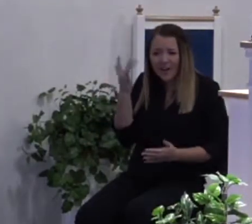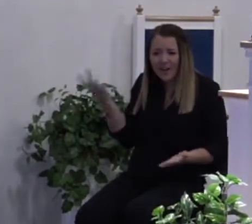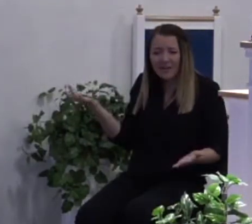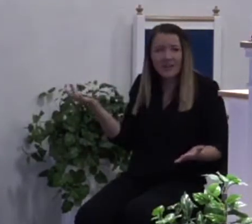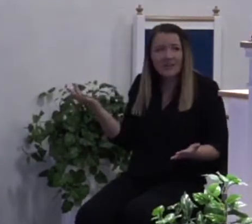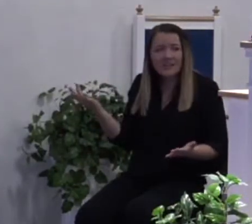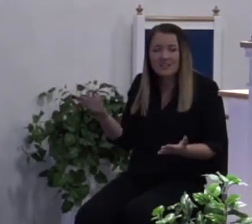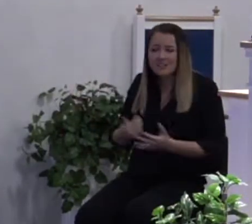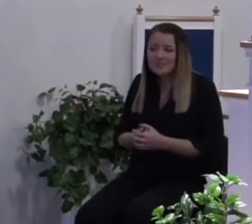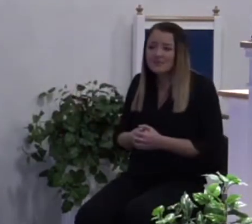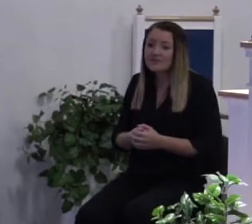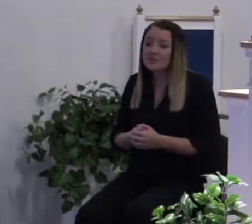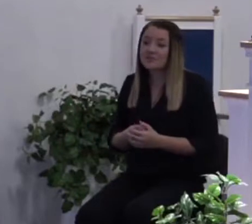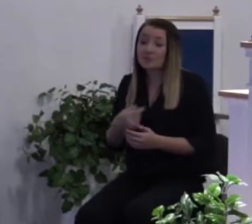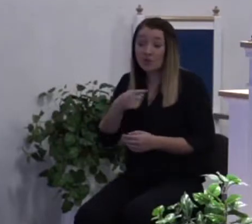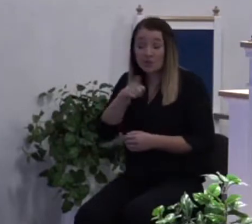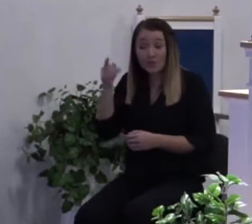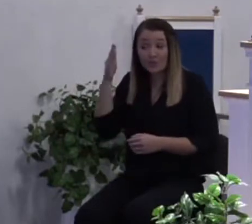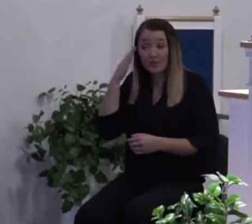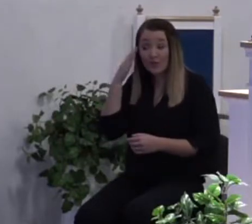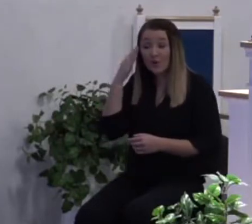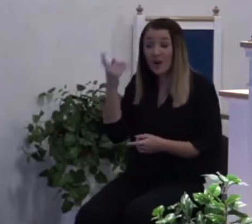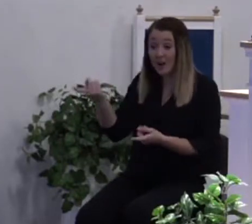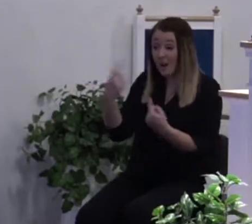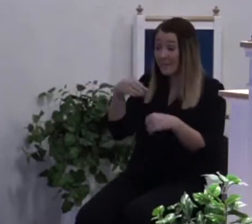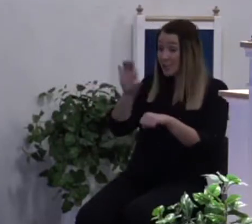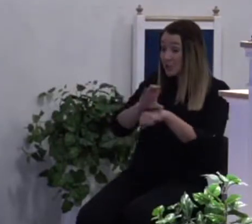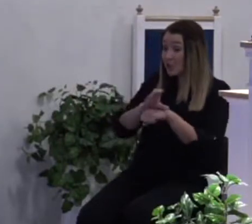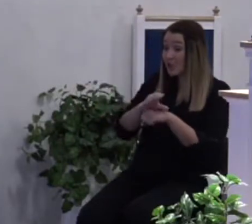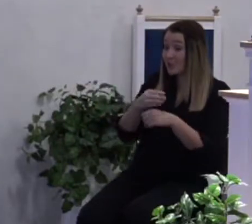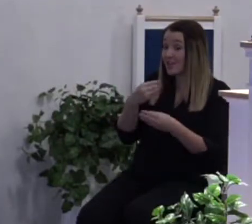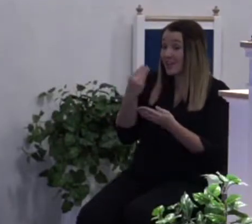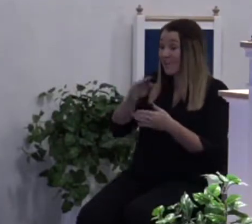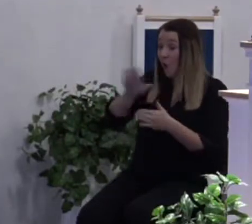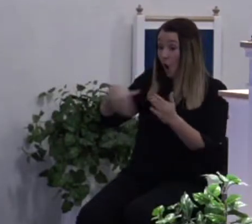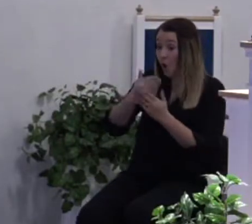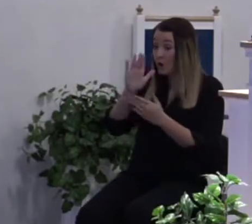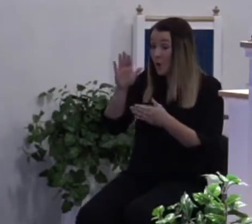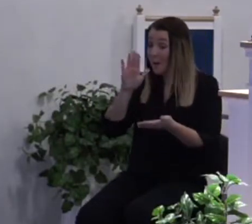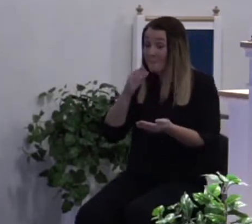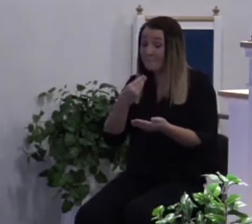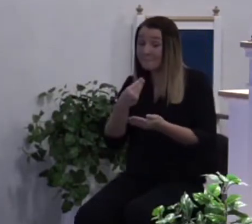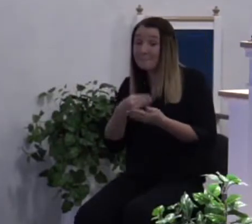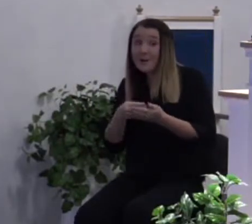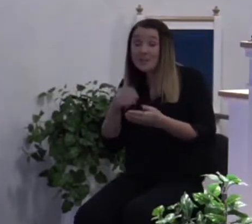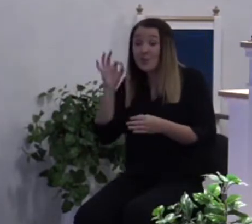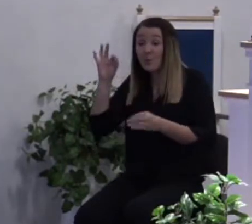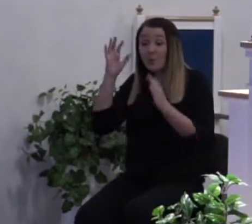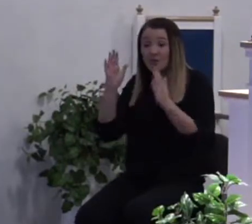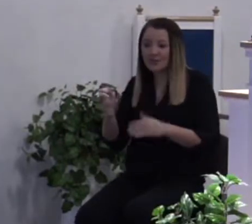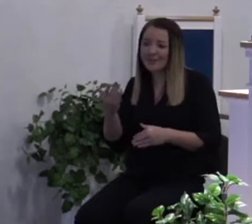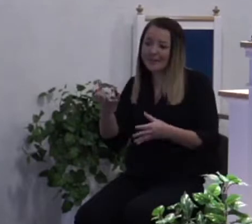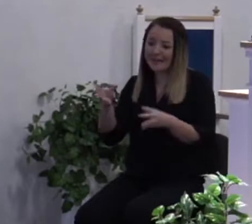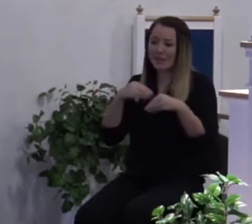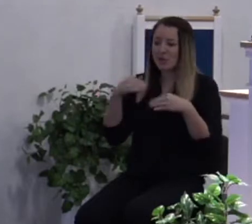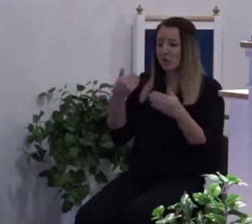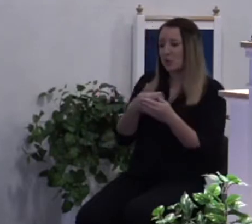And just for the record, coming to church and giving all your money to the preacher so he can get a new jet or so he can get a new car,